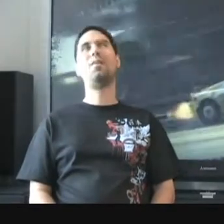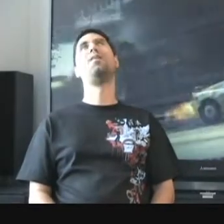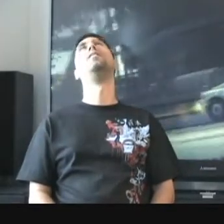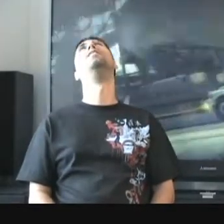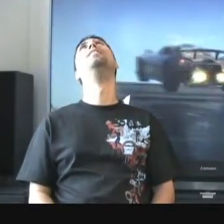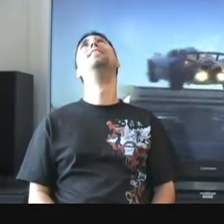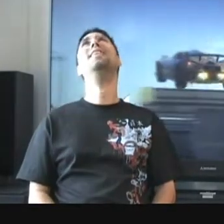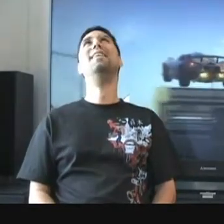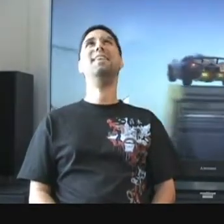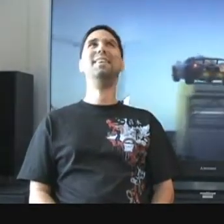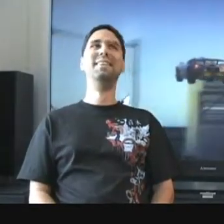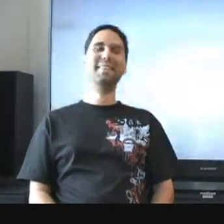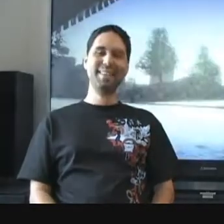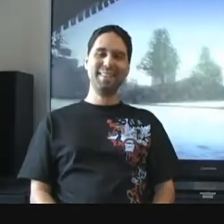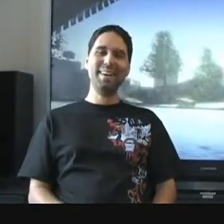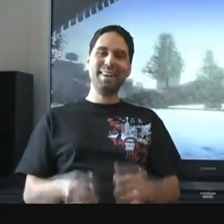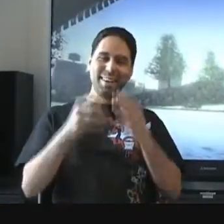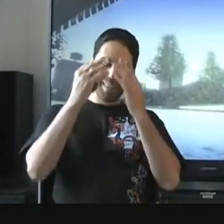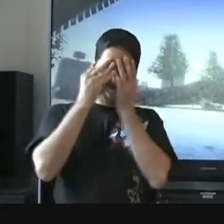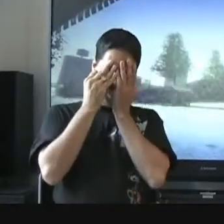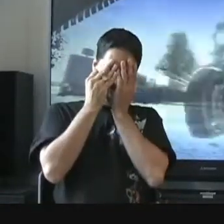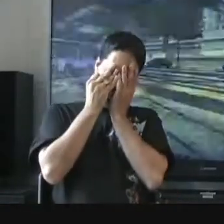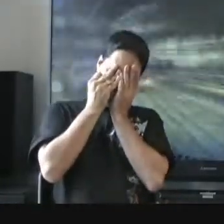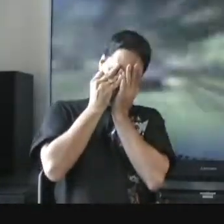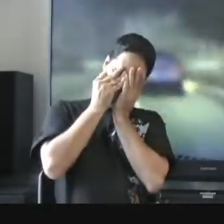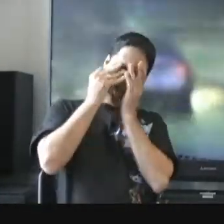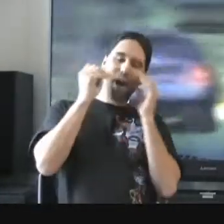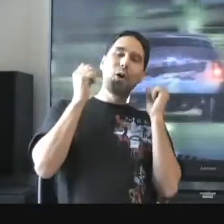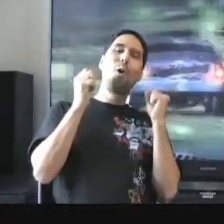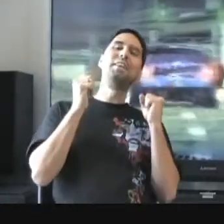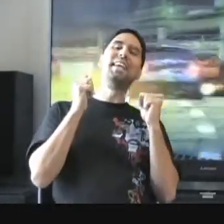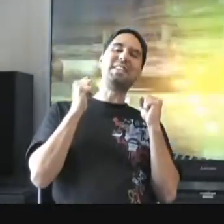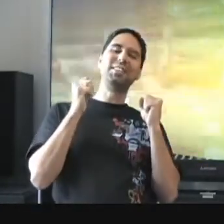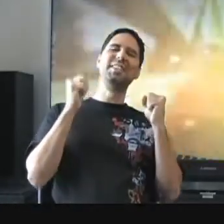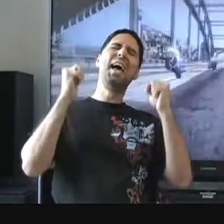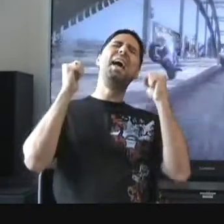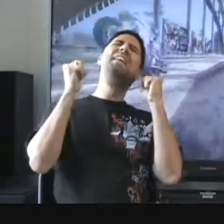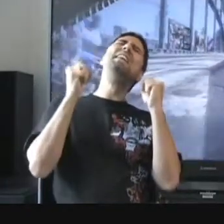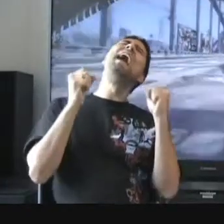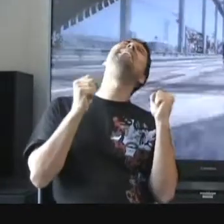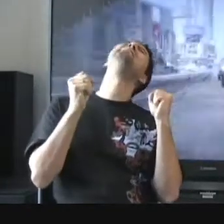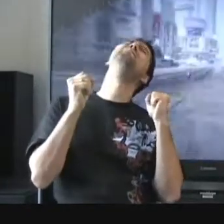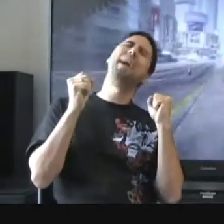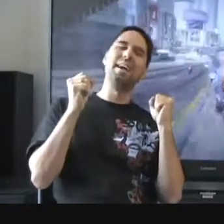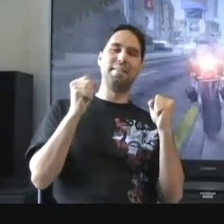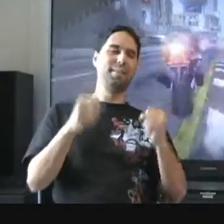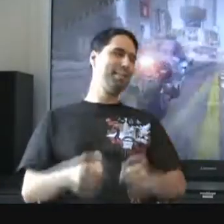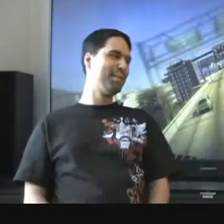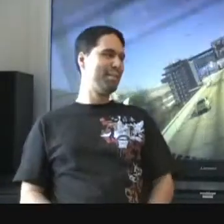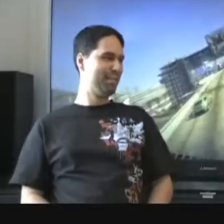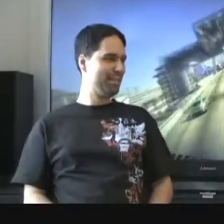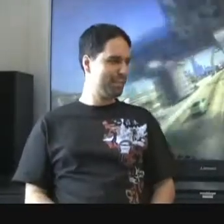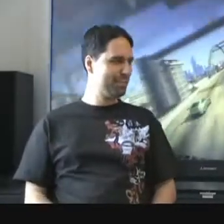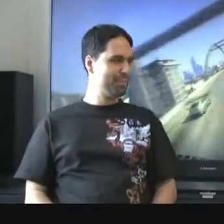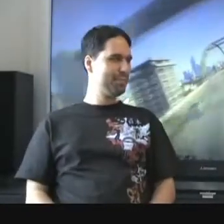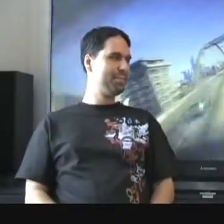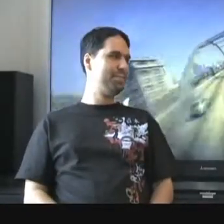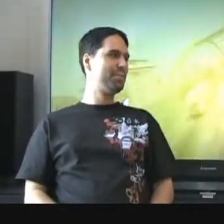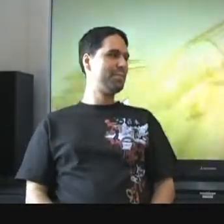So, especially when you have eight people in there, so. Coordination nightmare. Yes, but it is, it is a lot